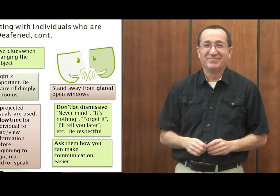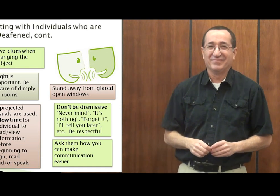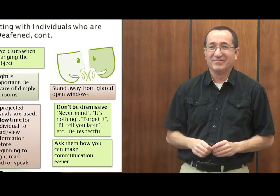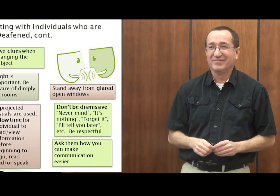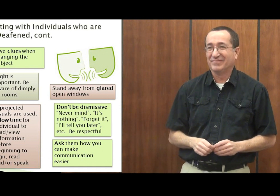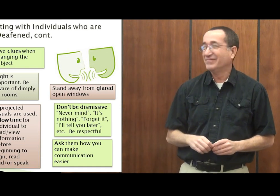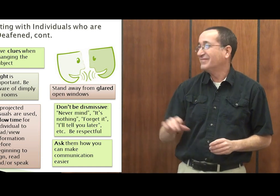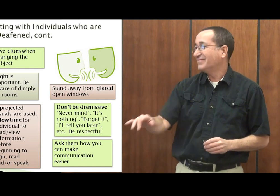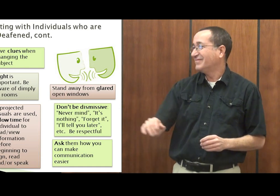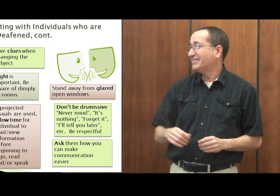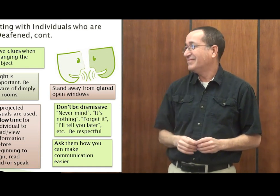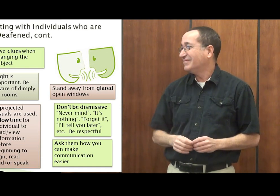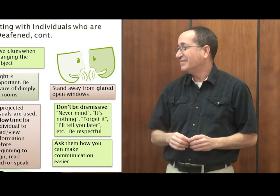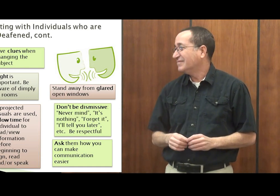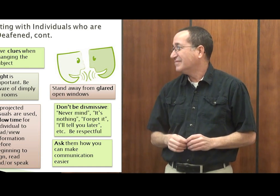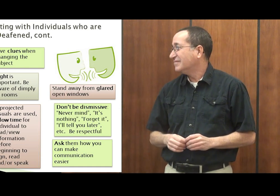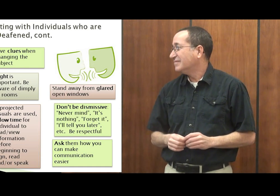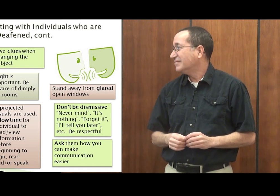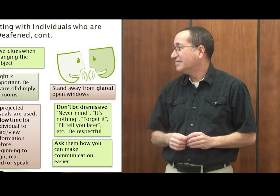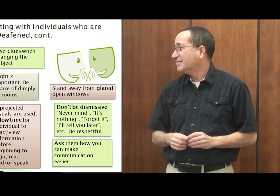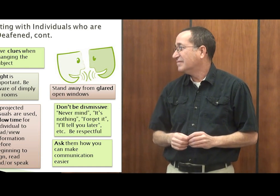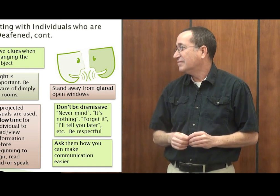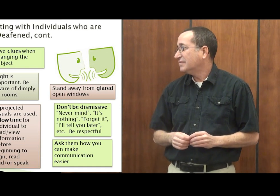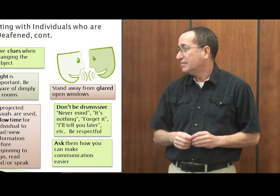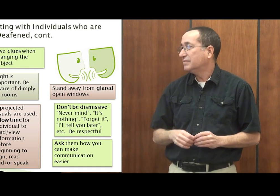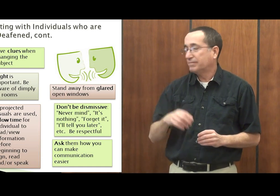helps for understanding better.